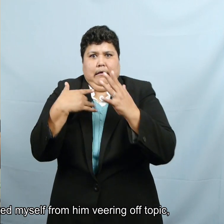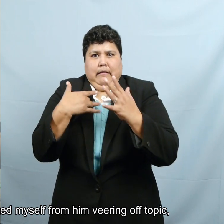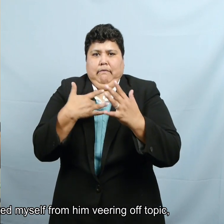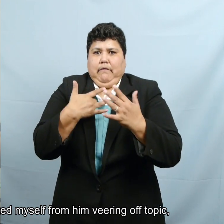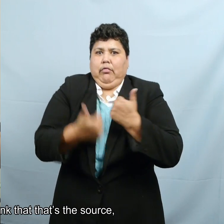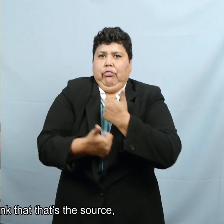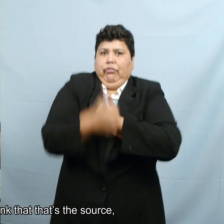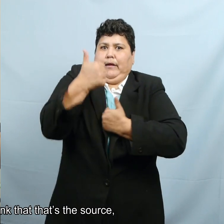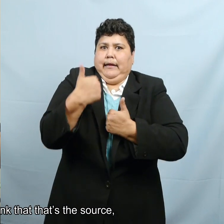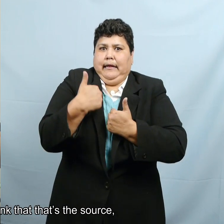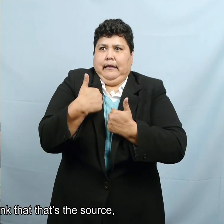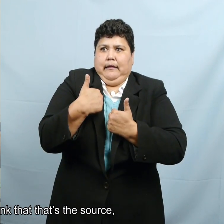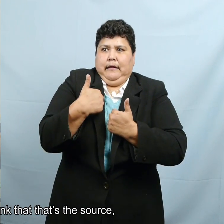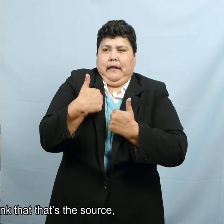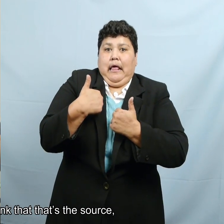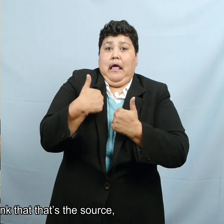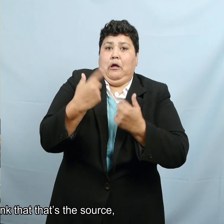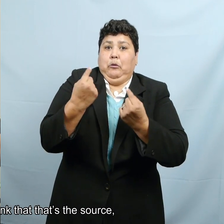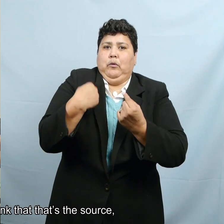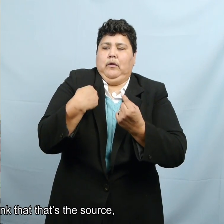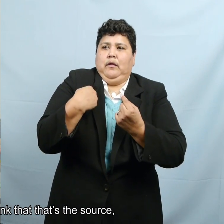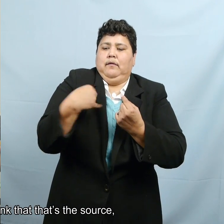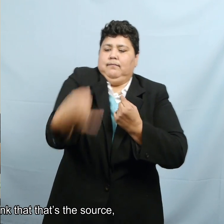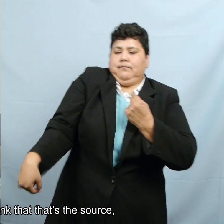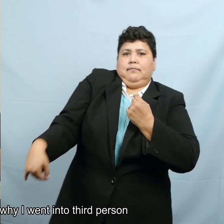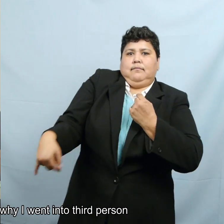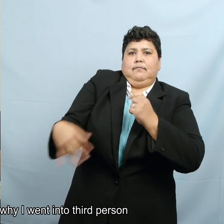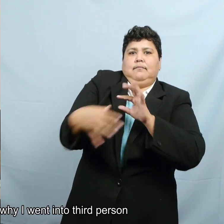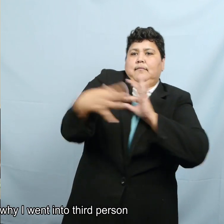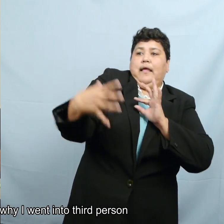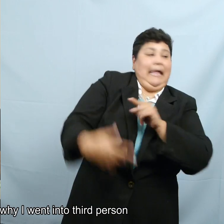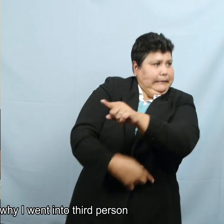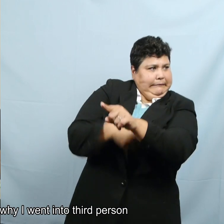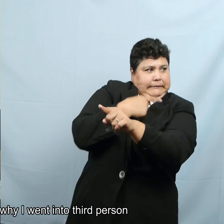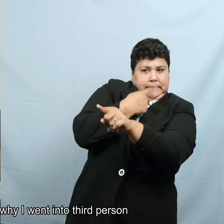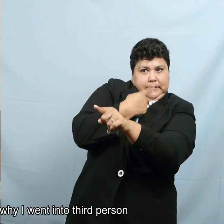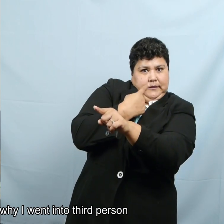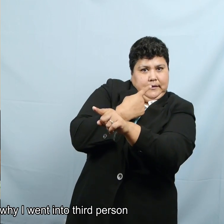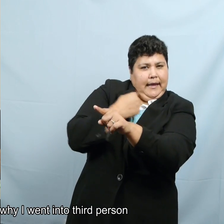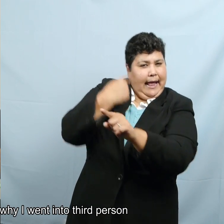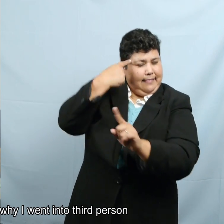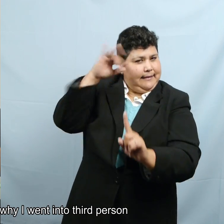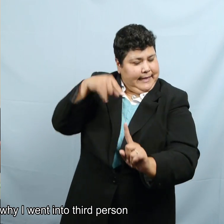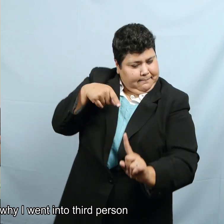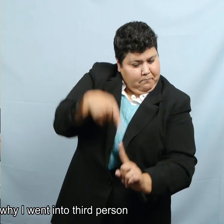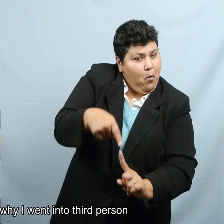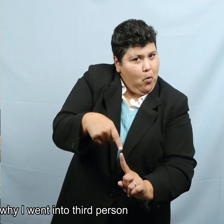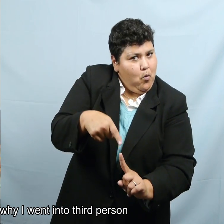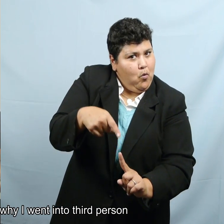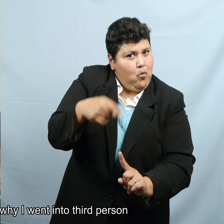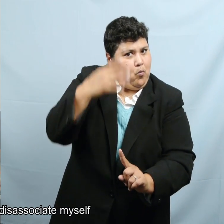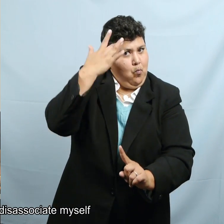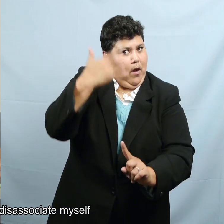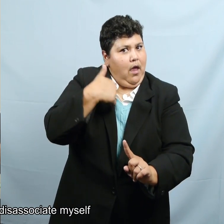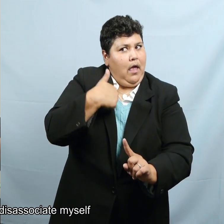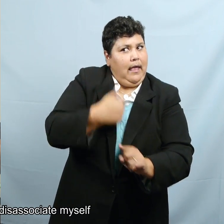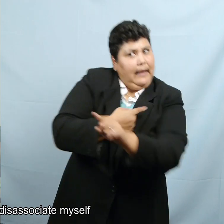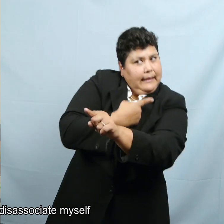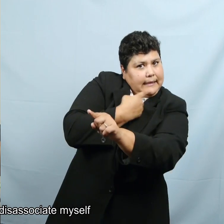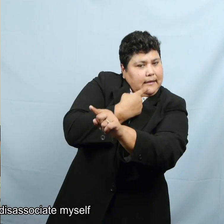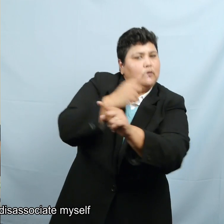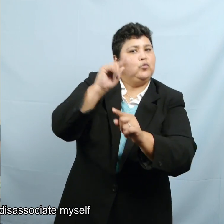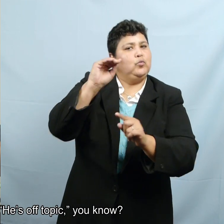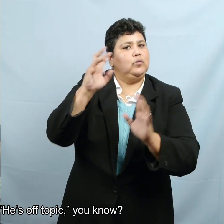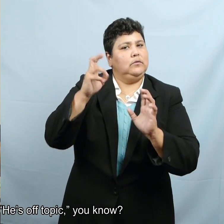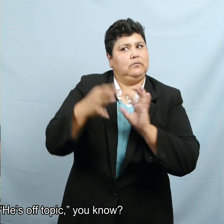him veering off topic. And I think that that's the source, the root of why I went into third person to